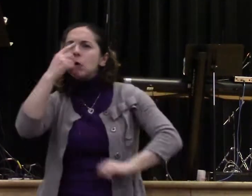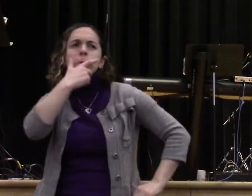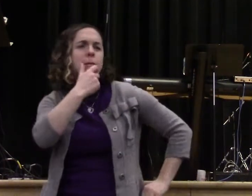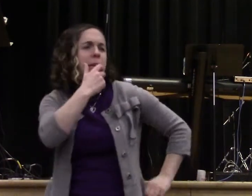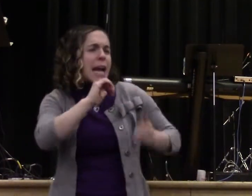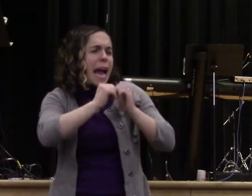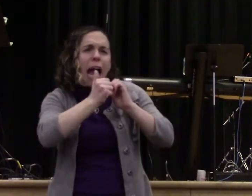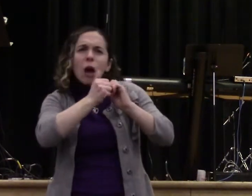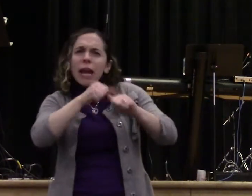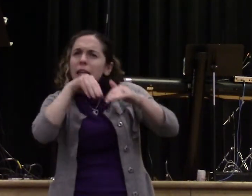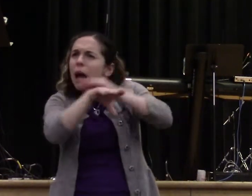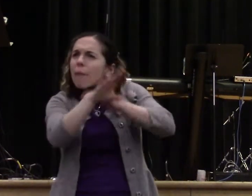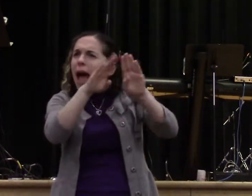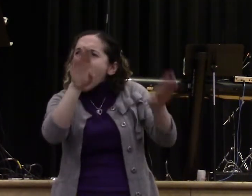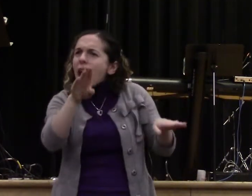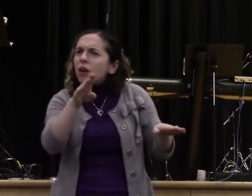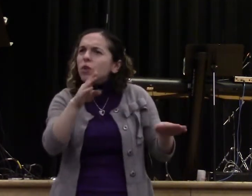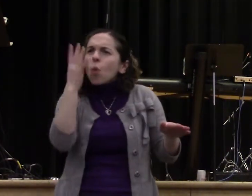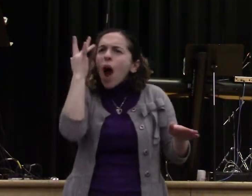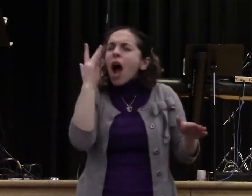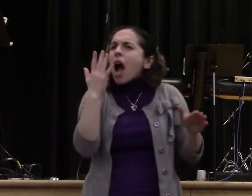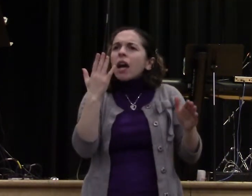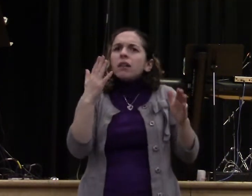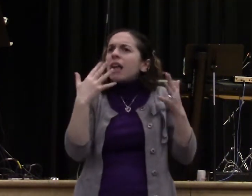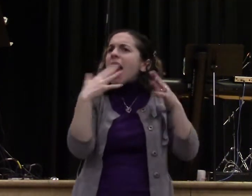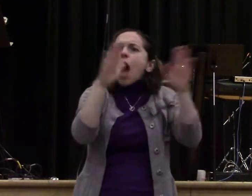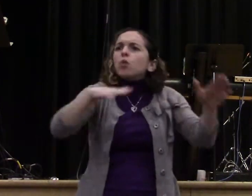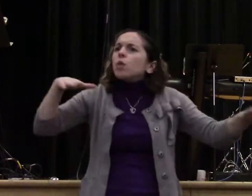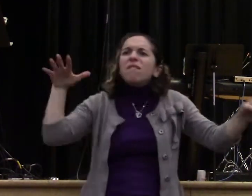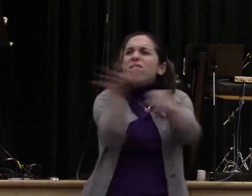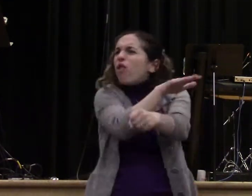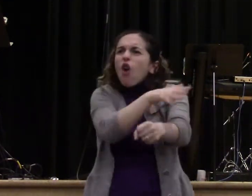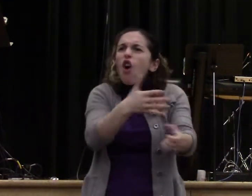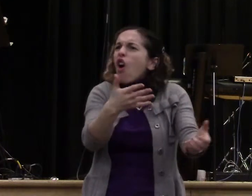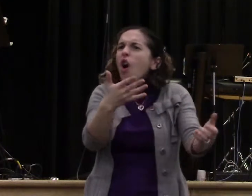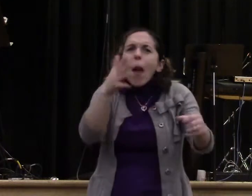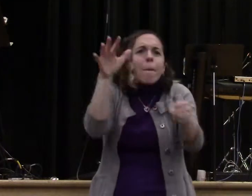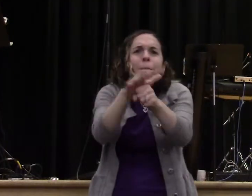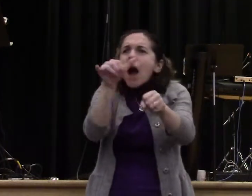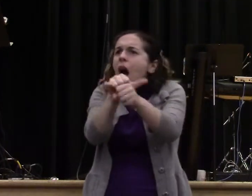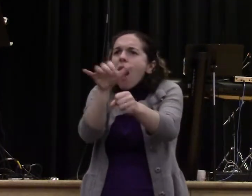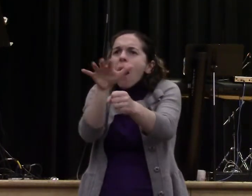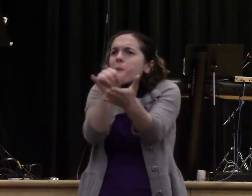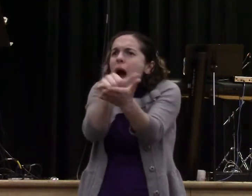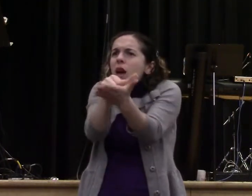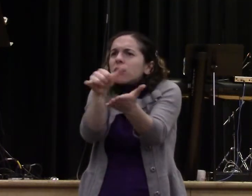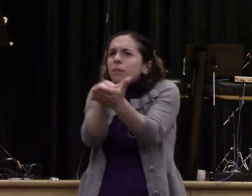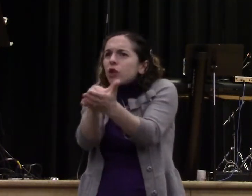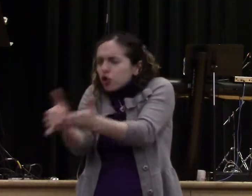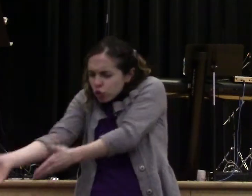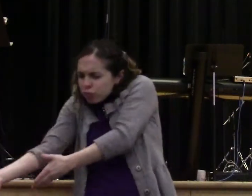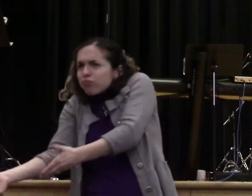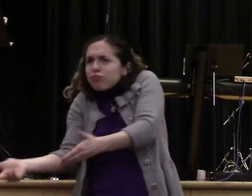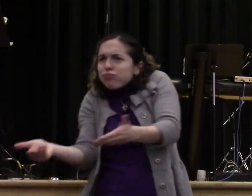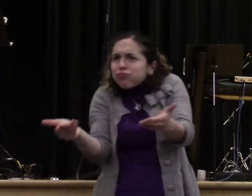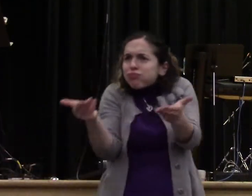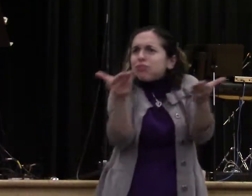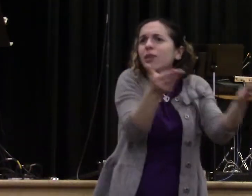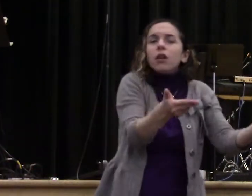We're going to go and do what we need to do our chores at our home. And when he comes out, you can ask him to pray for you. And you know, we'll be back for you